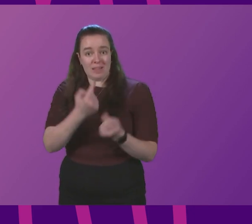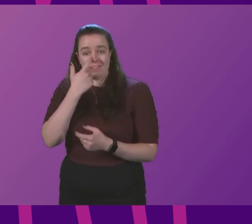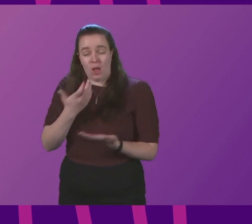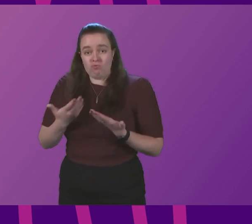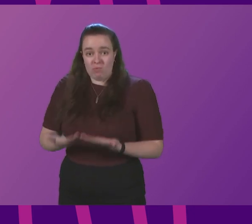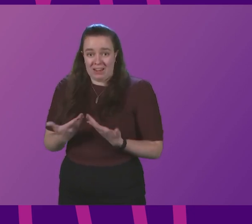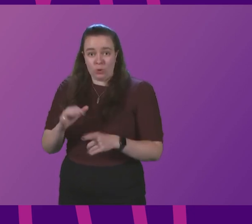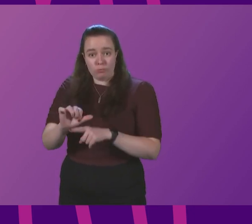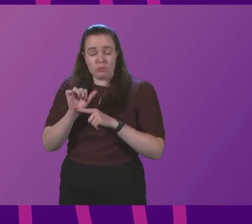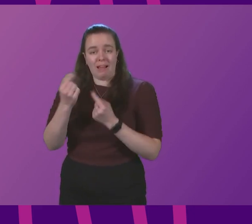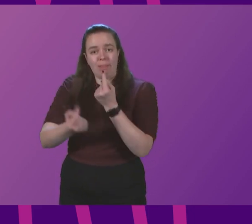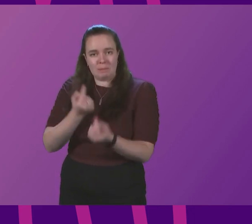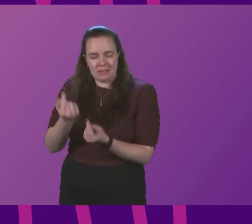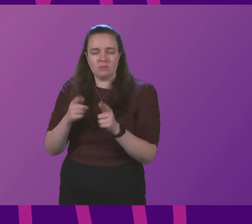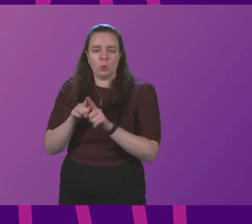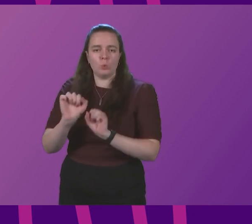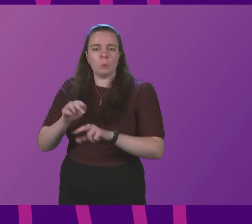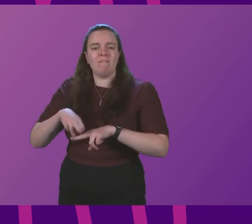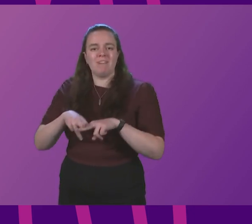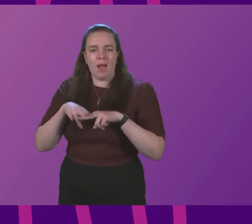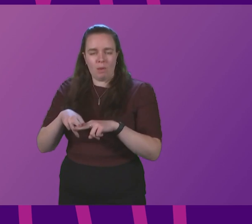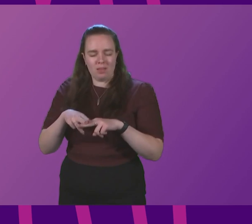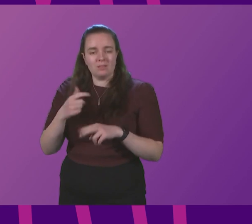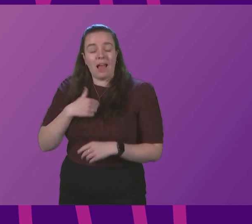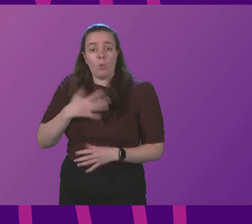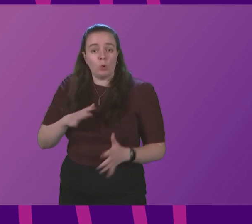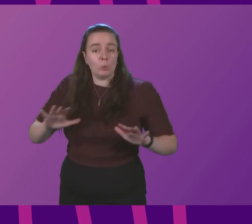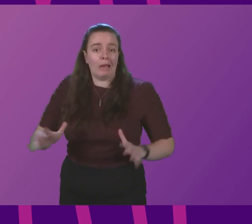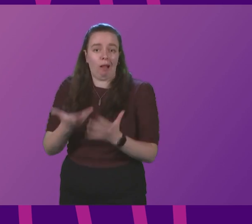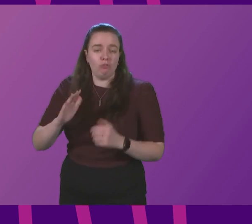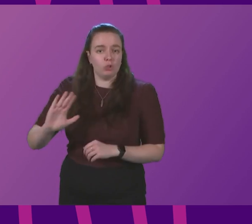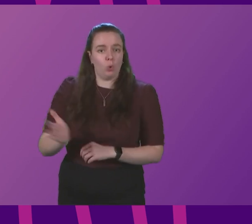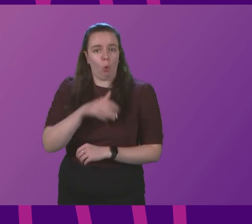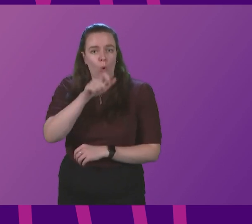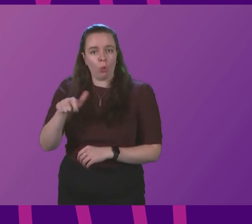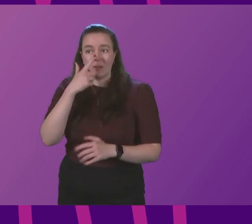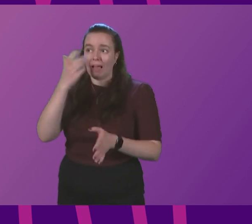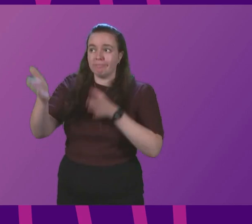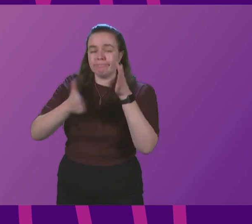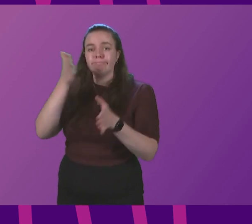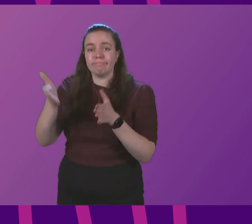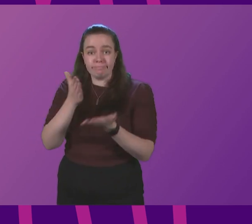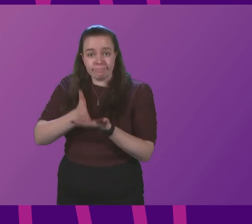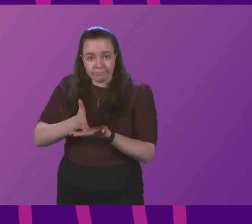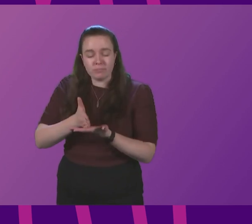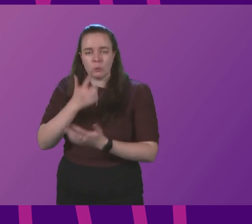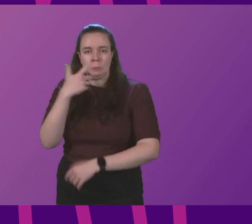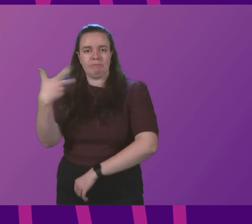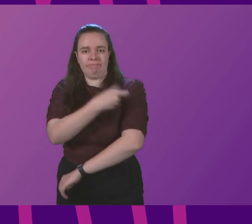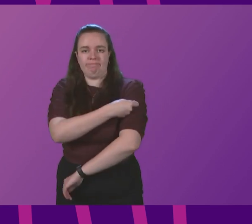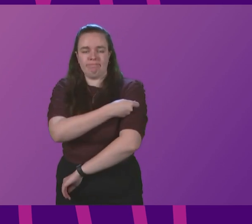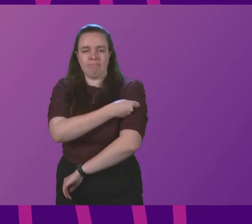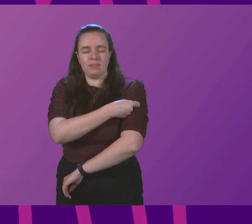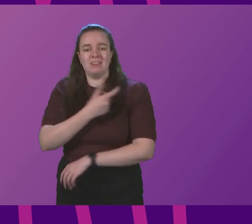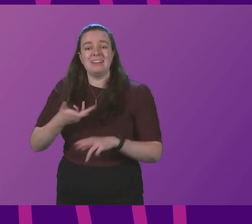to protect themselves and their families. And I want to encourage everyone who can go out and get it to get the vaccine